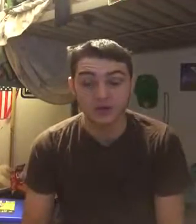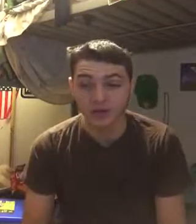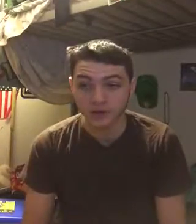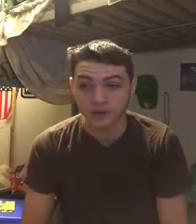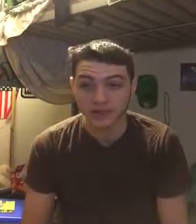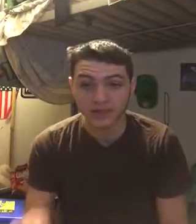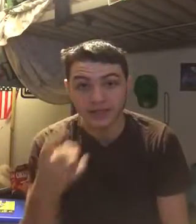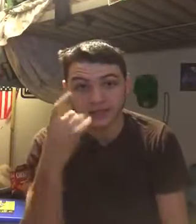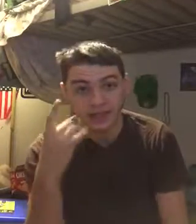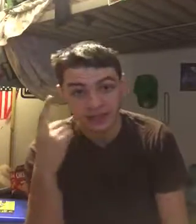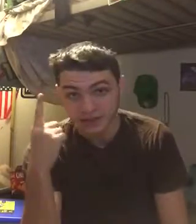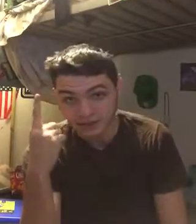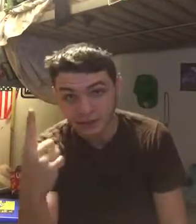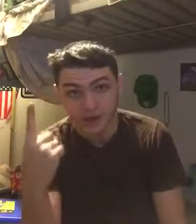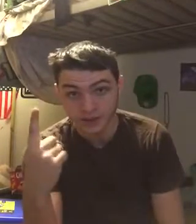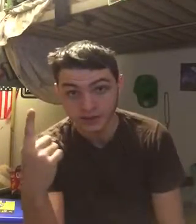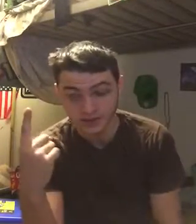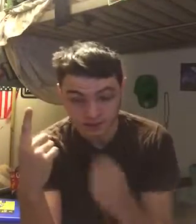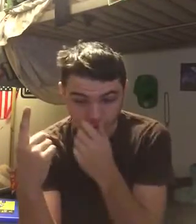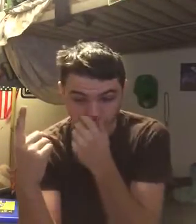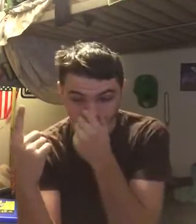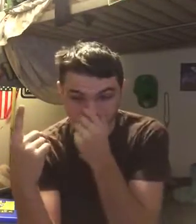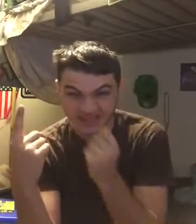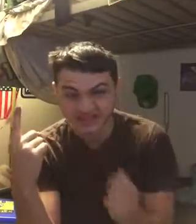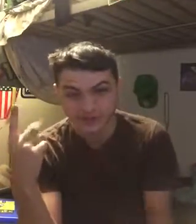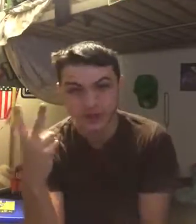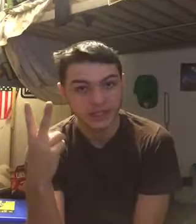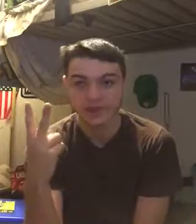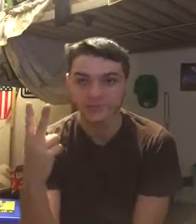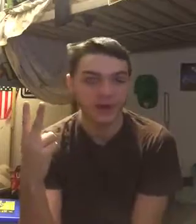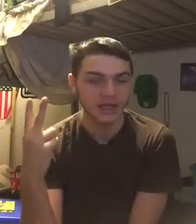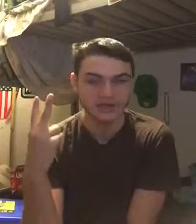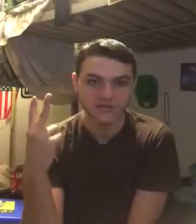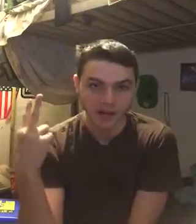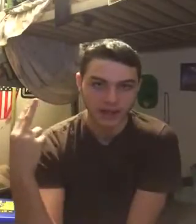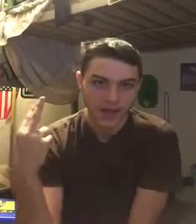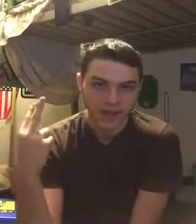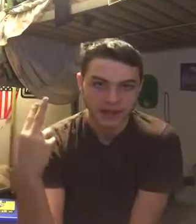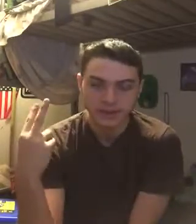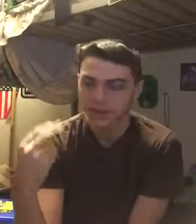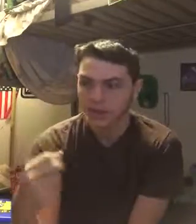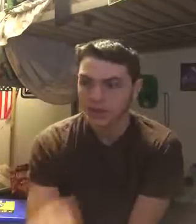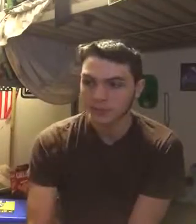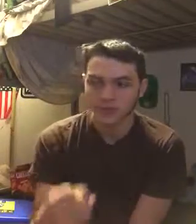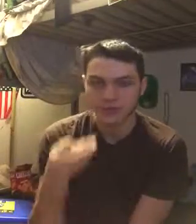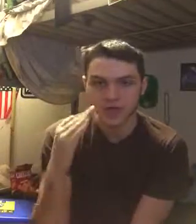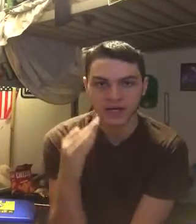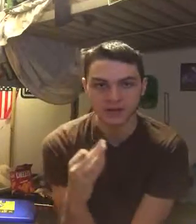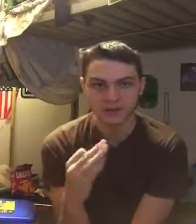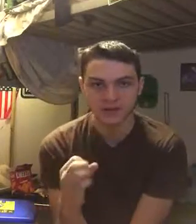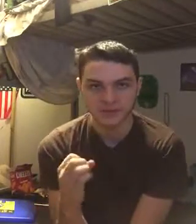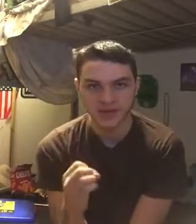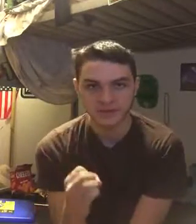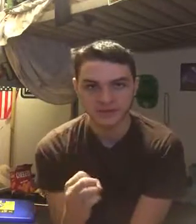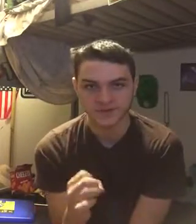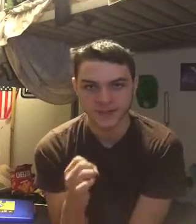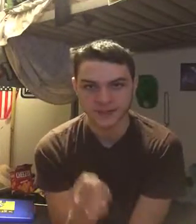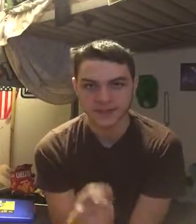fucking quarterback he can run the ball if he needs to he has a fucking cannon but you're not giving him the offensive line he